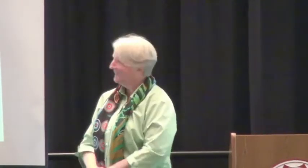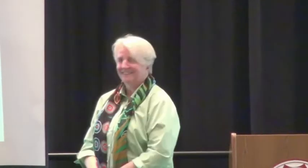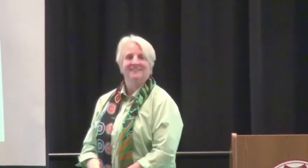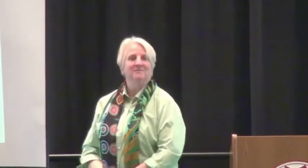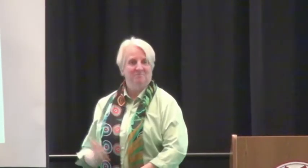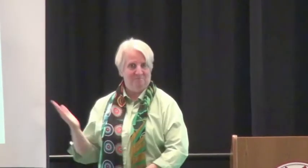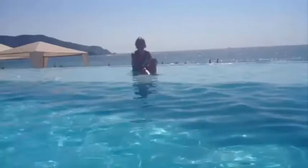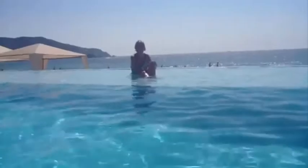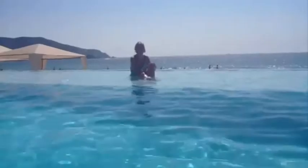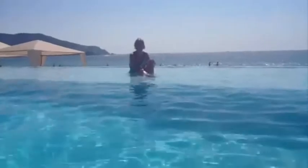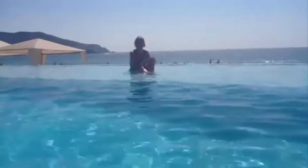Bye!